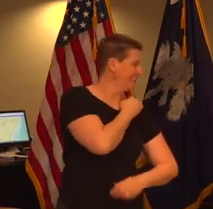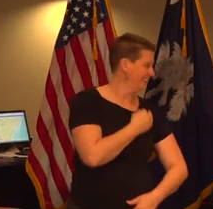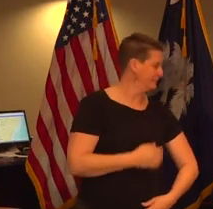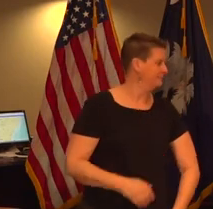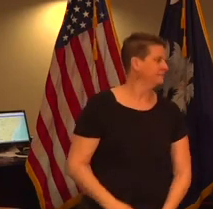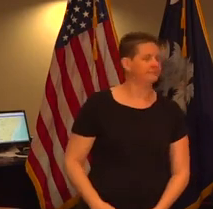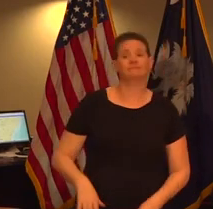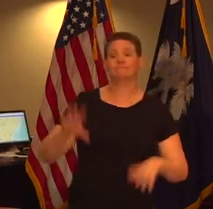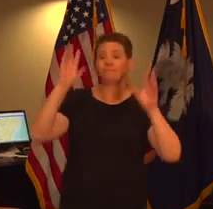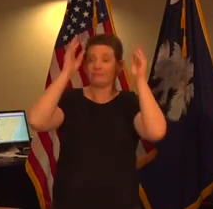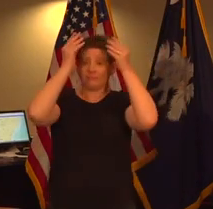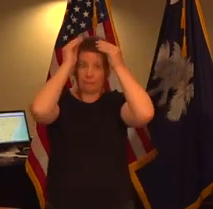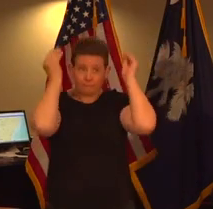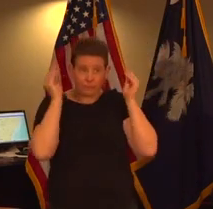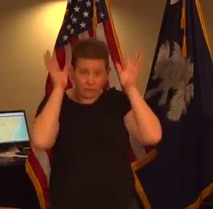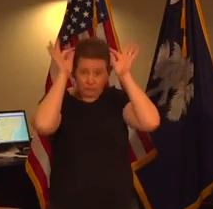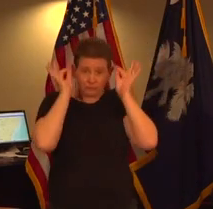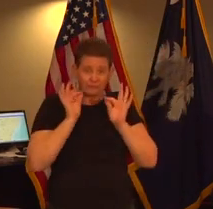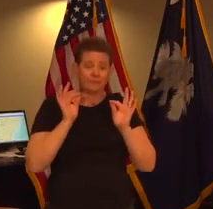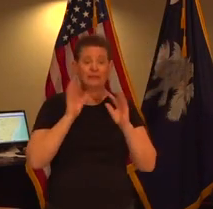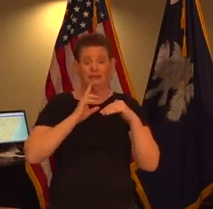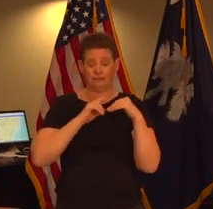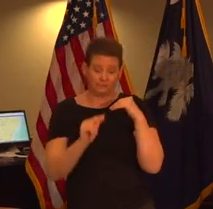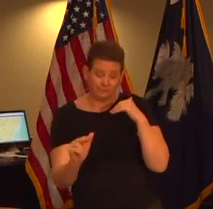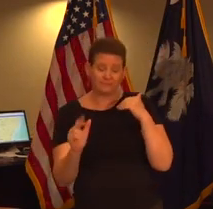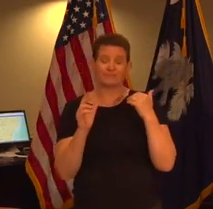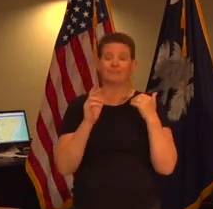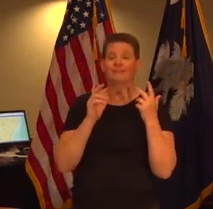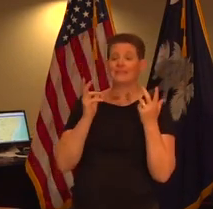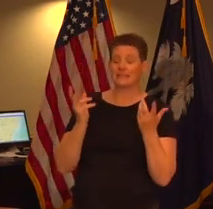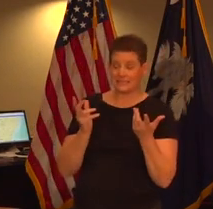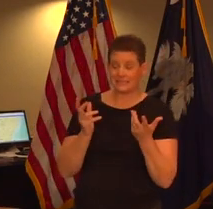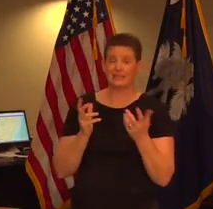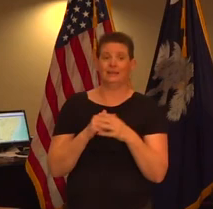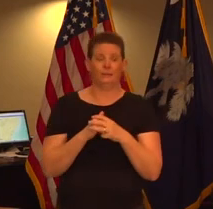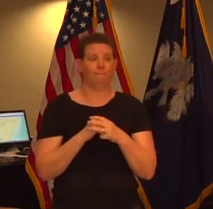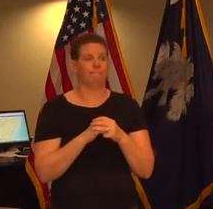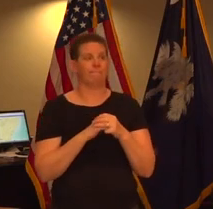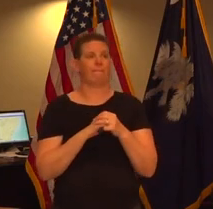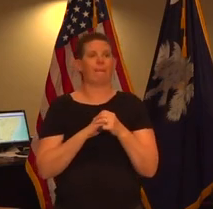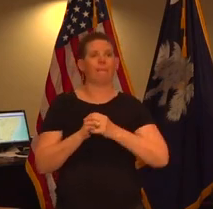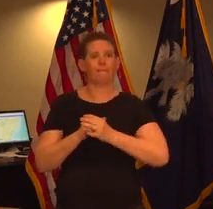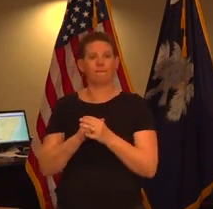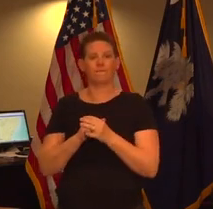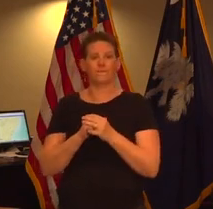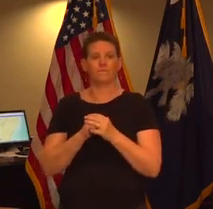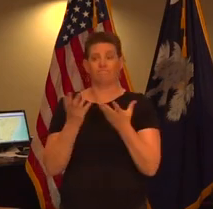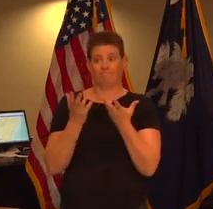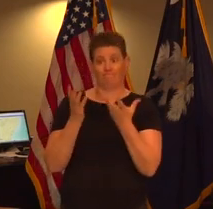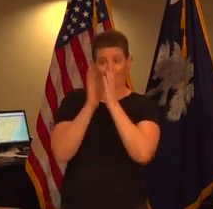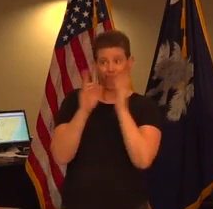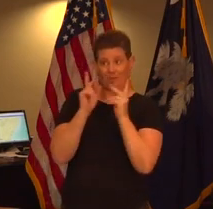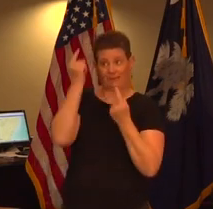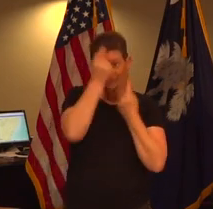the beauty salon and barbershop question is a frequent one and we're asking people to consider the type of close contact they're